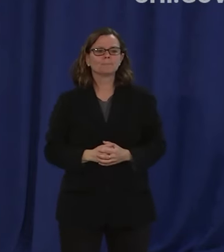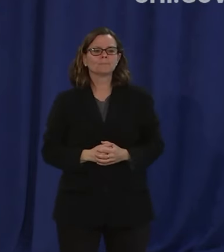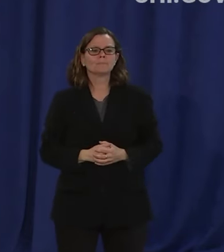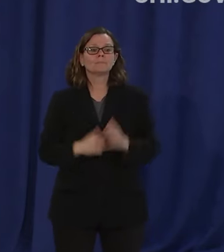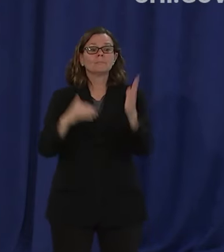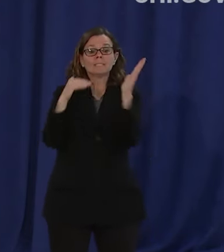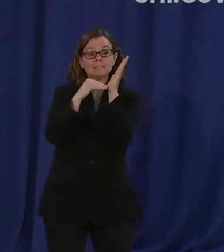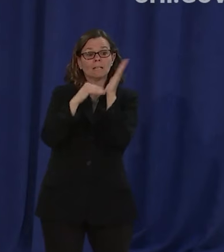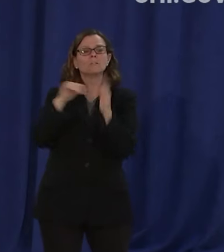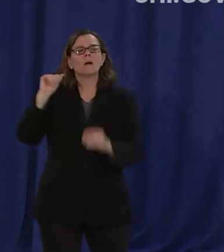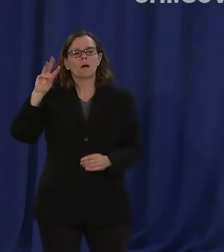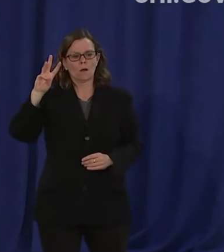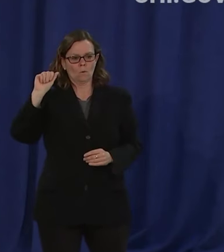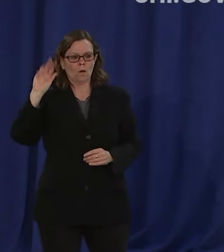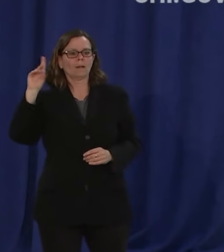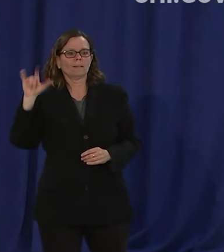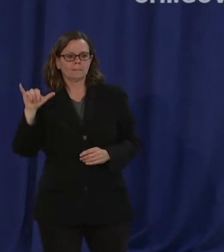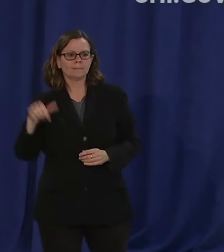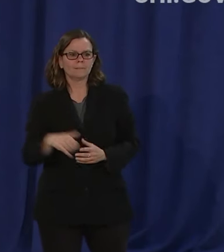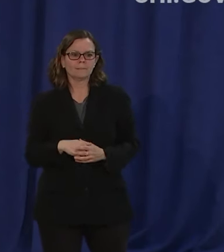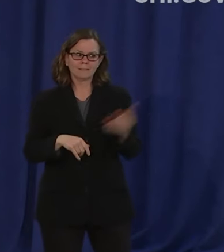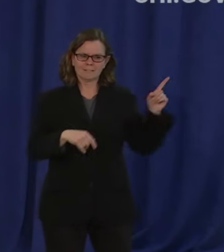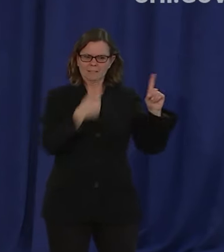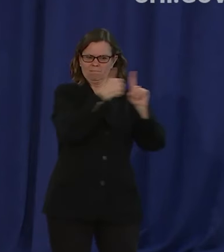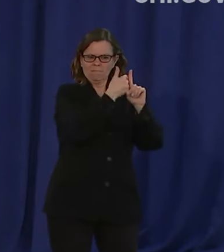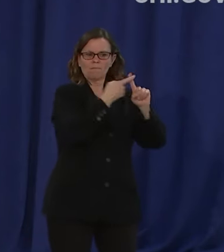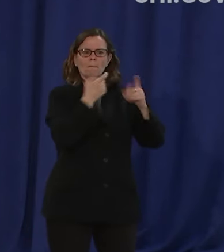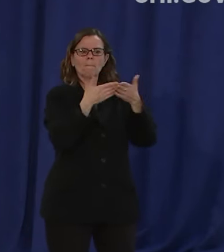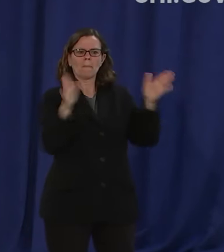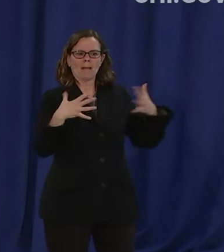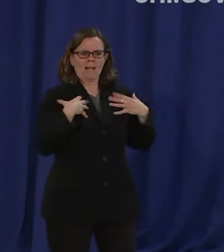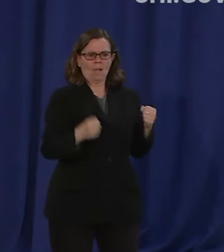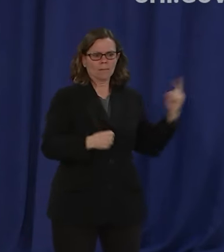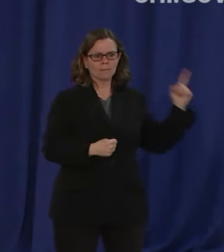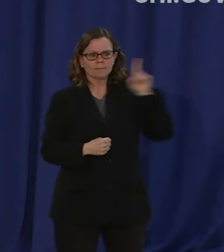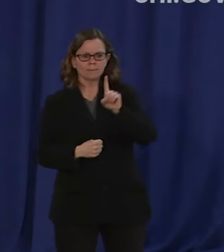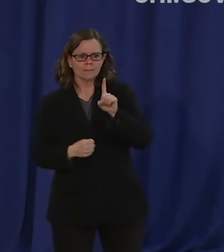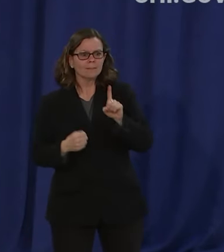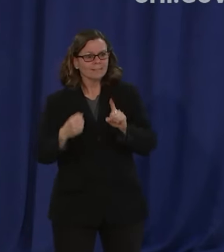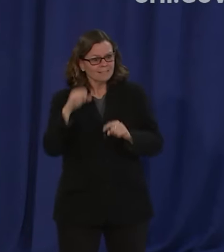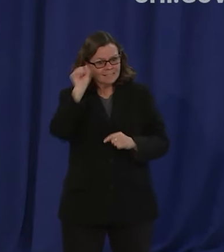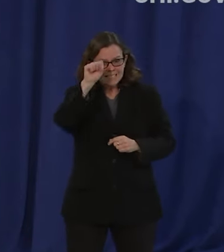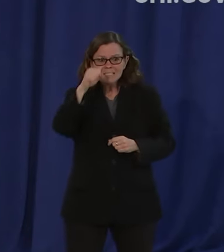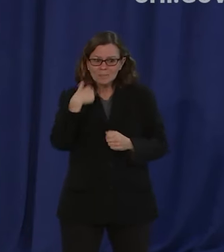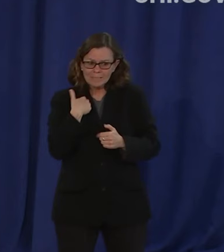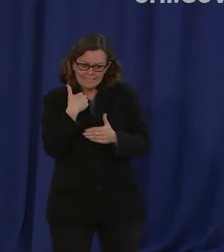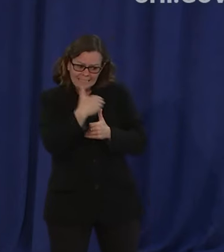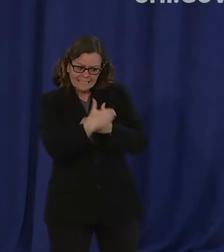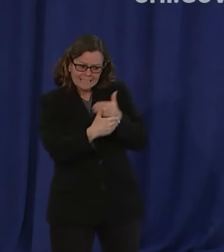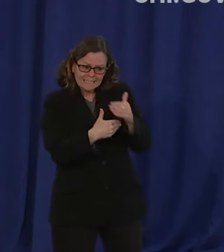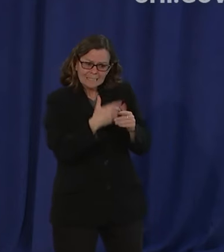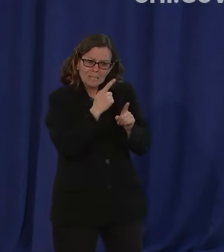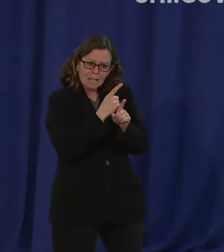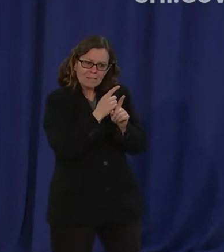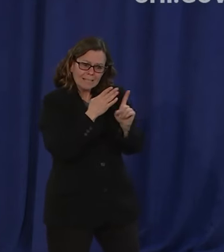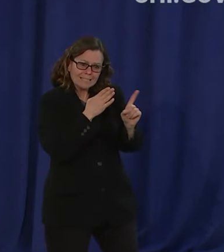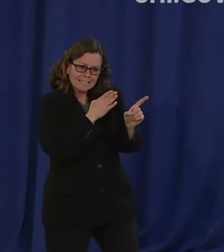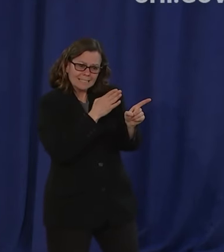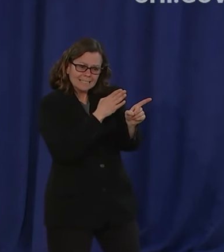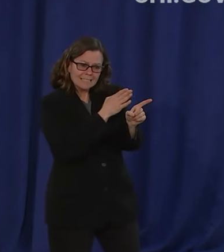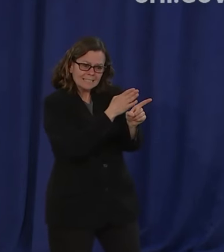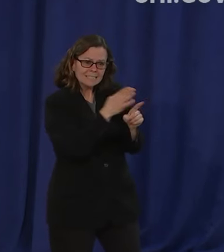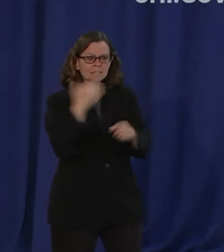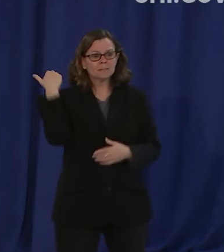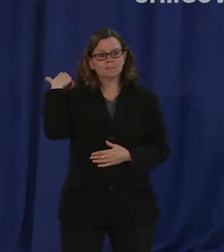the fact of the matter is we are moving in the right direction but only because what we've seen is going from 59 percent of people staying at home